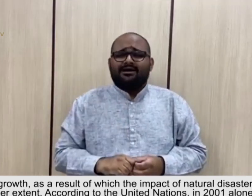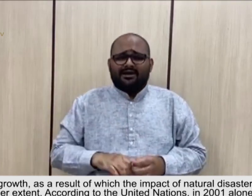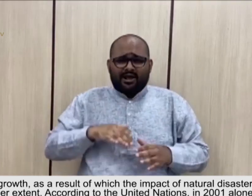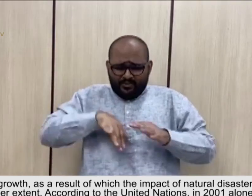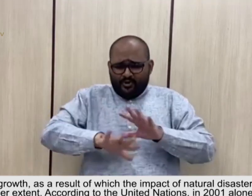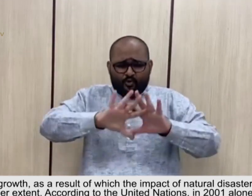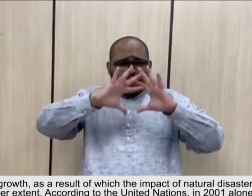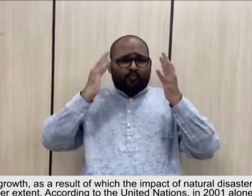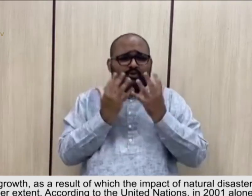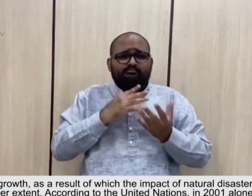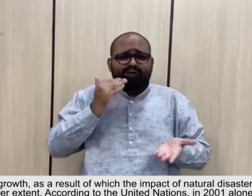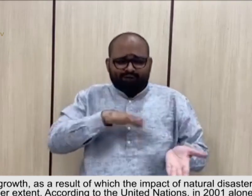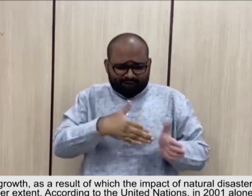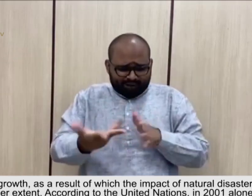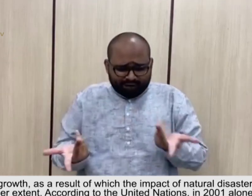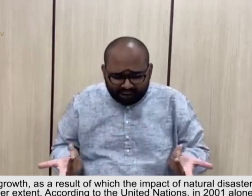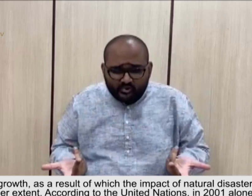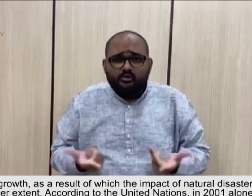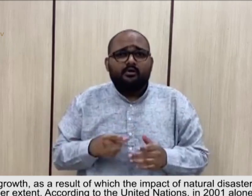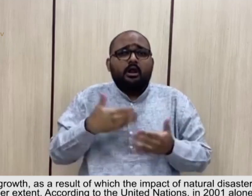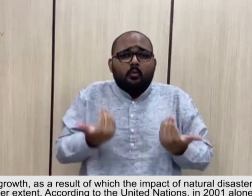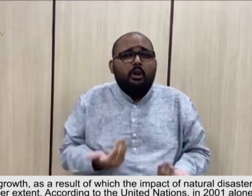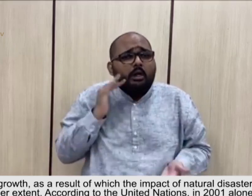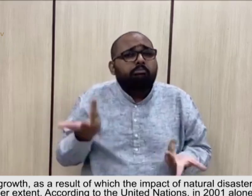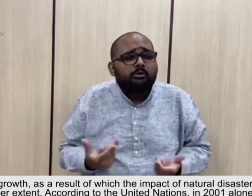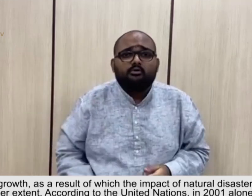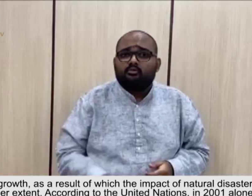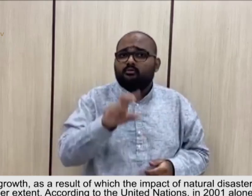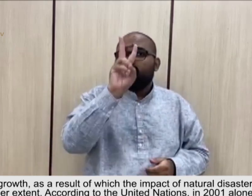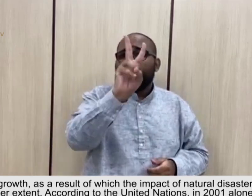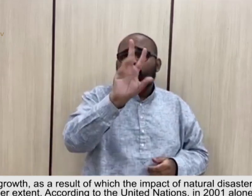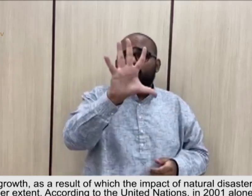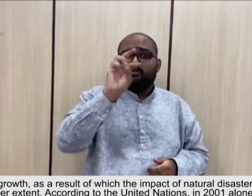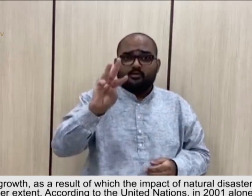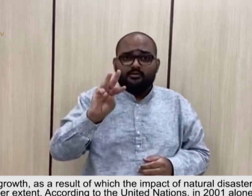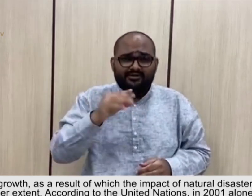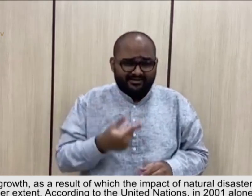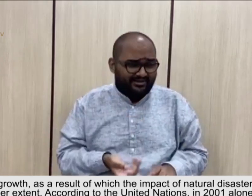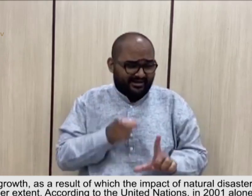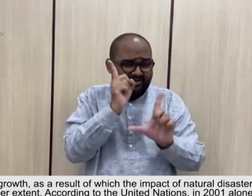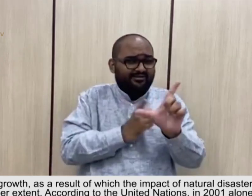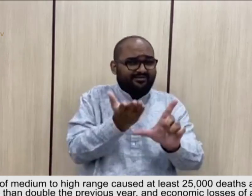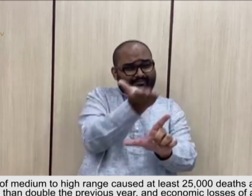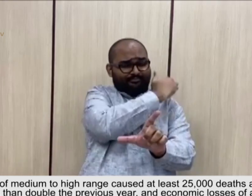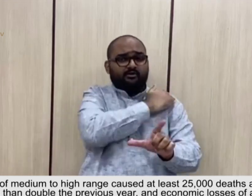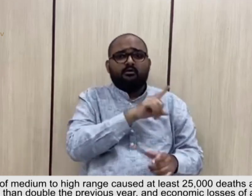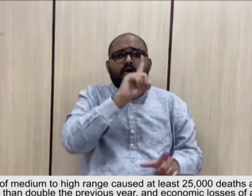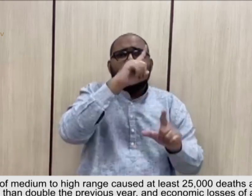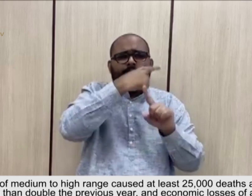felt to a larger extent. According to the United Nations, in 2001 alone, natural disasters of medium